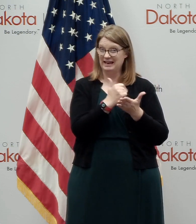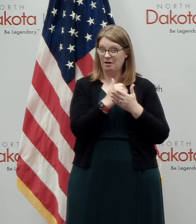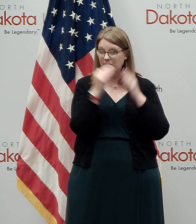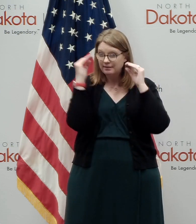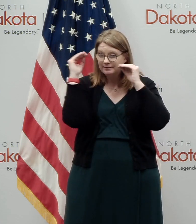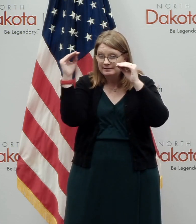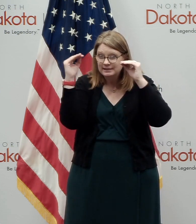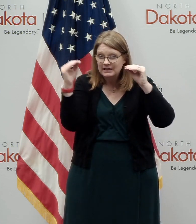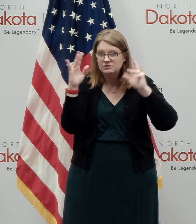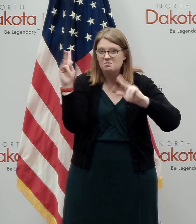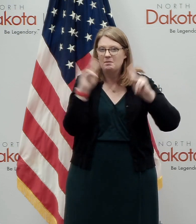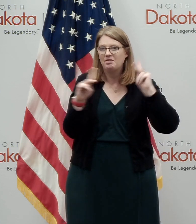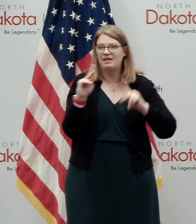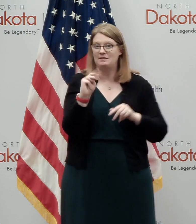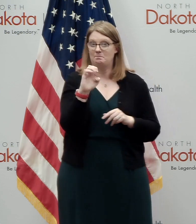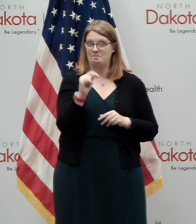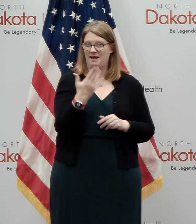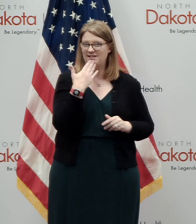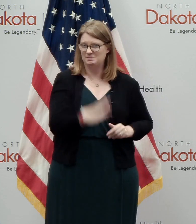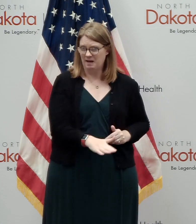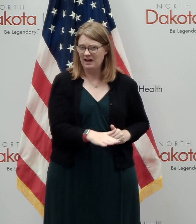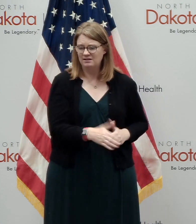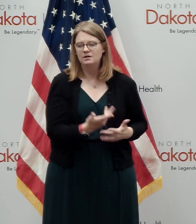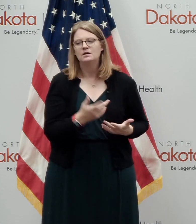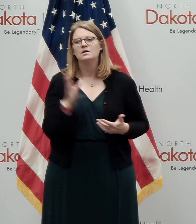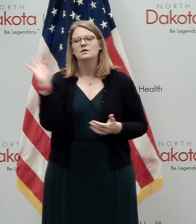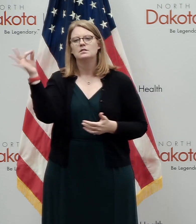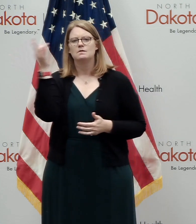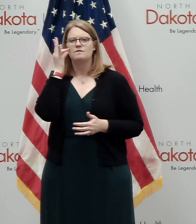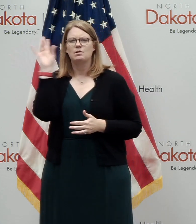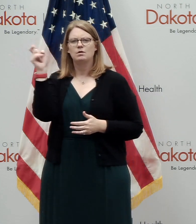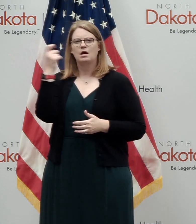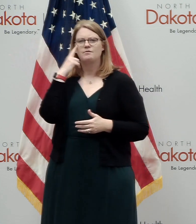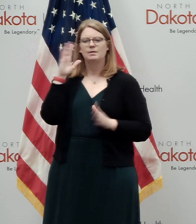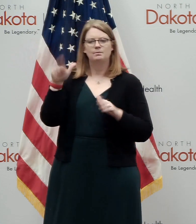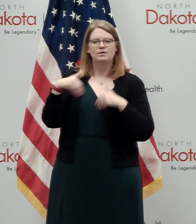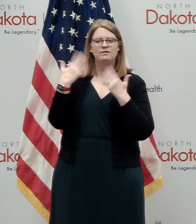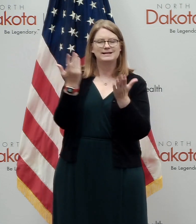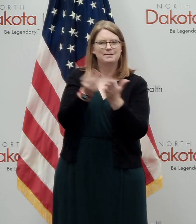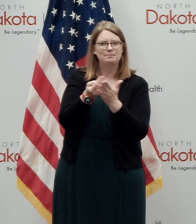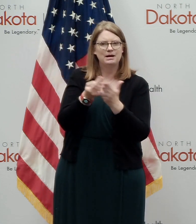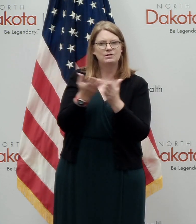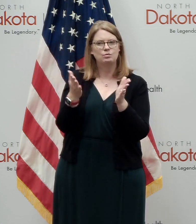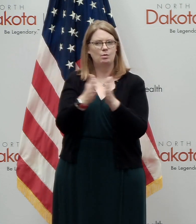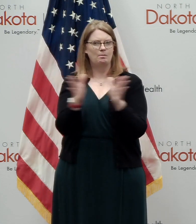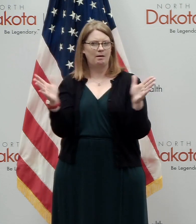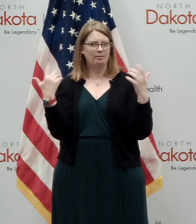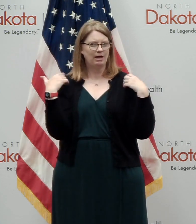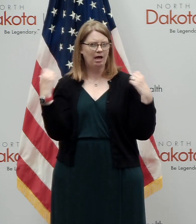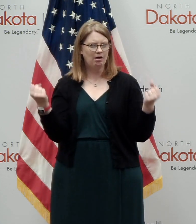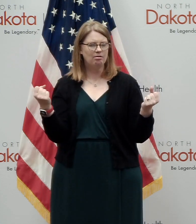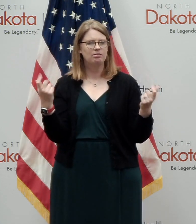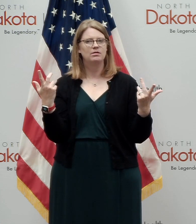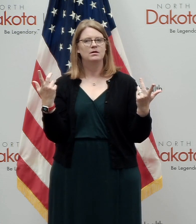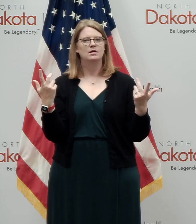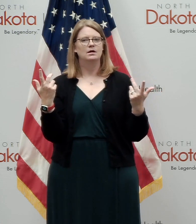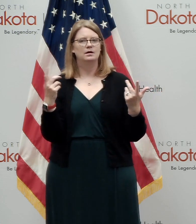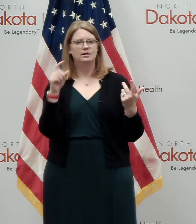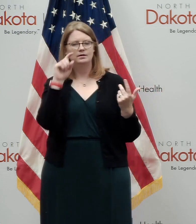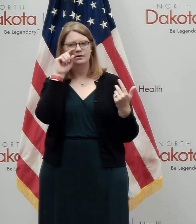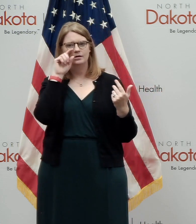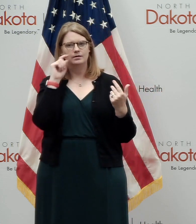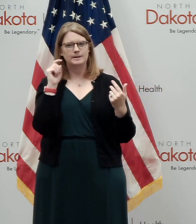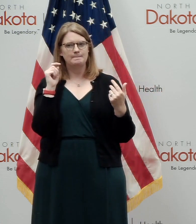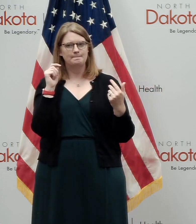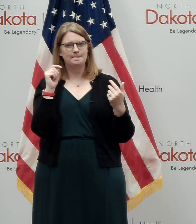real dangers. Uh, the federal government of course provides, uh, money through public health programs for one of the, one of the